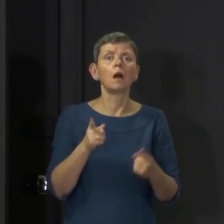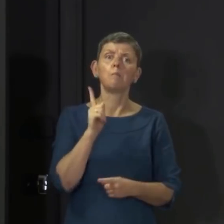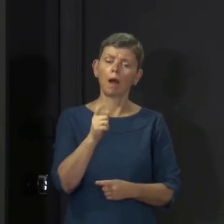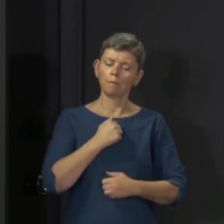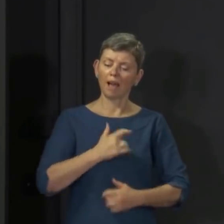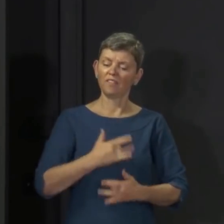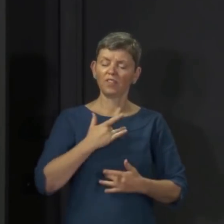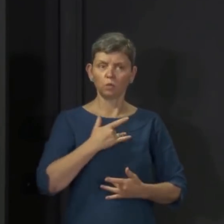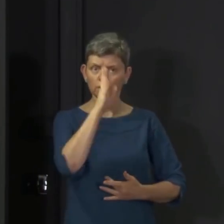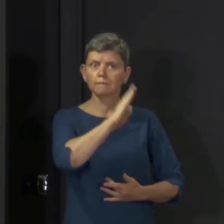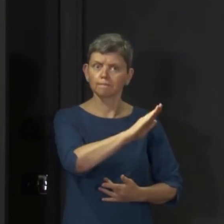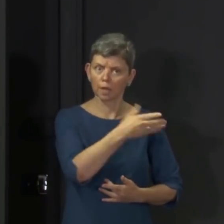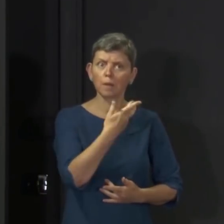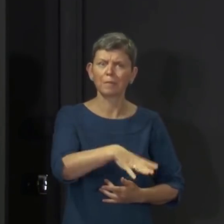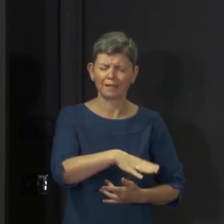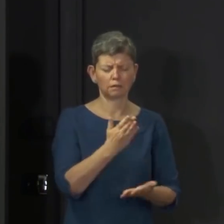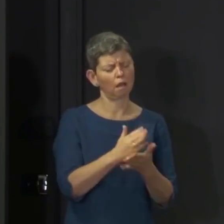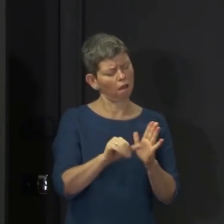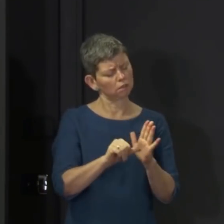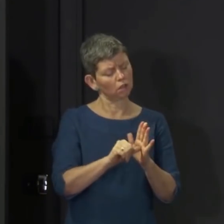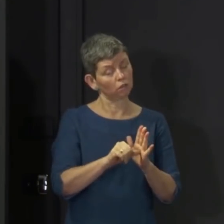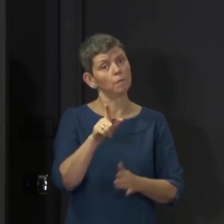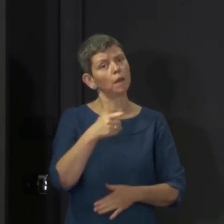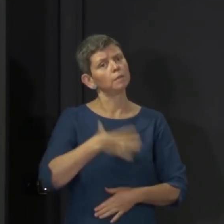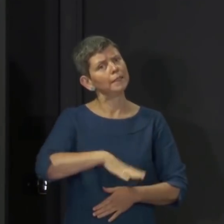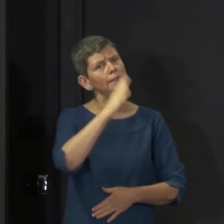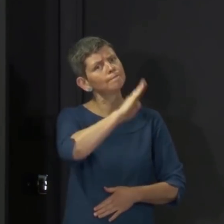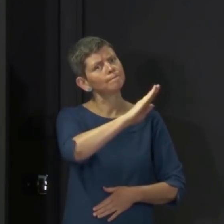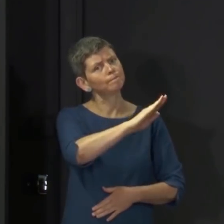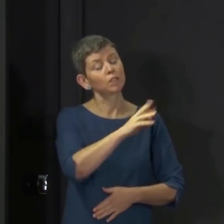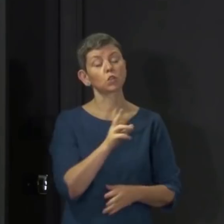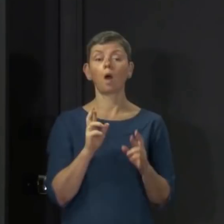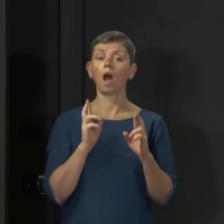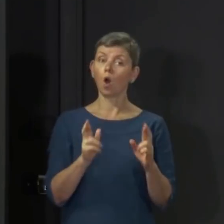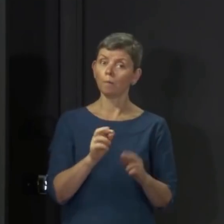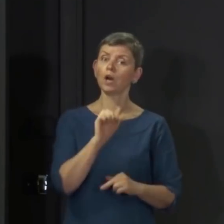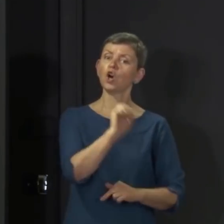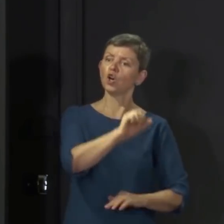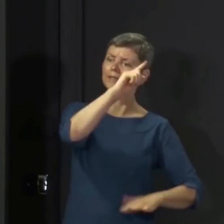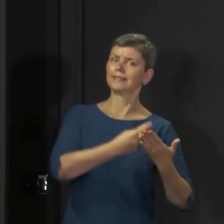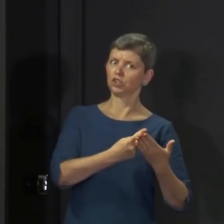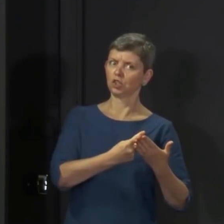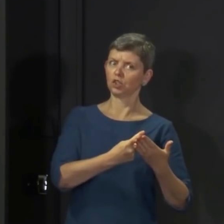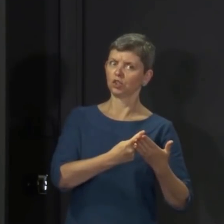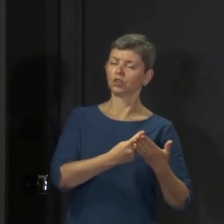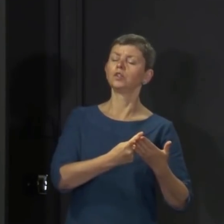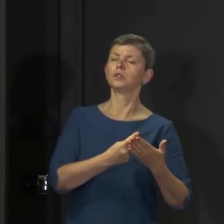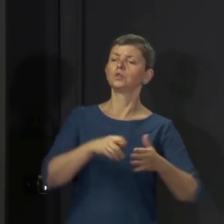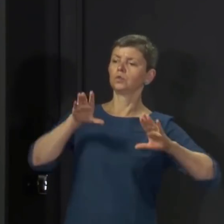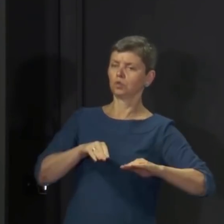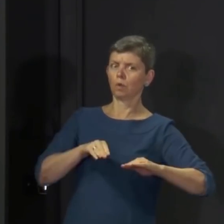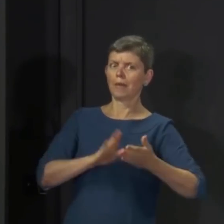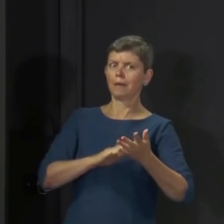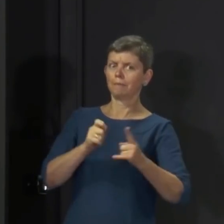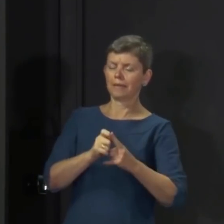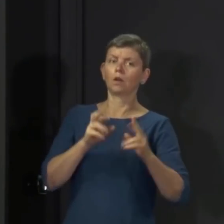known, difficult though it is, and I have done so, and I hope she will come to the right decision in the interest of the overall integrity